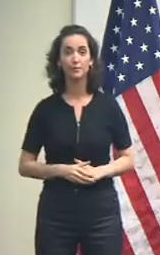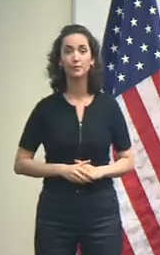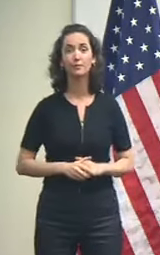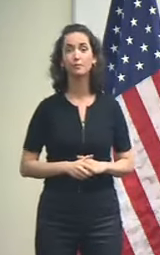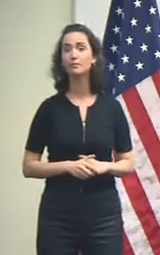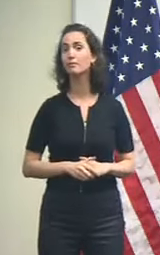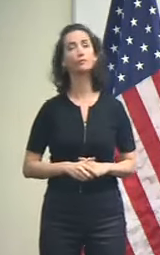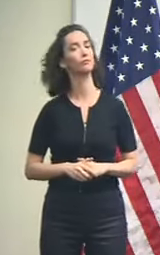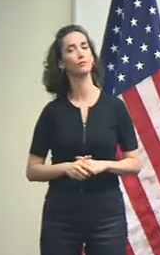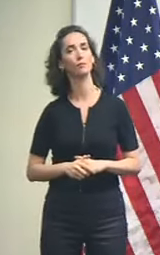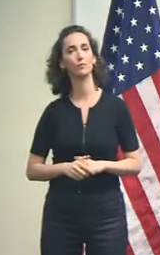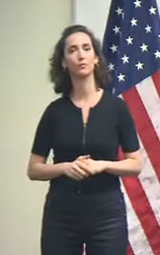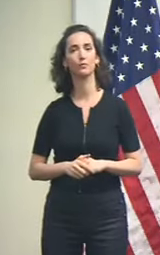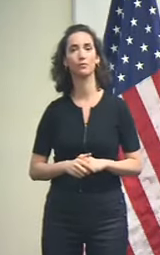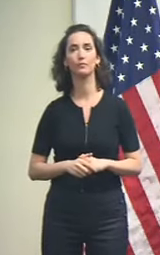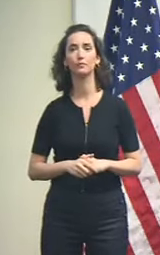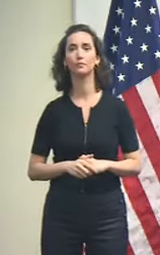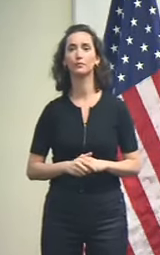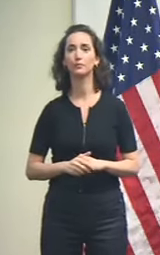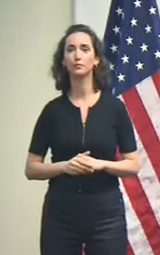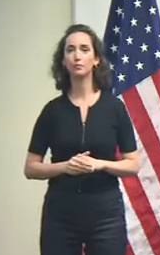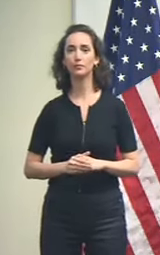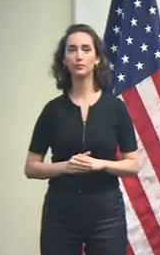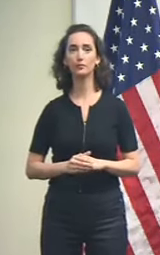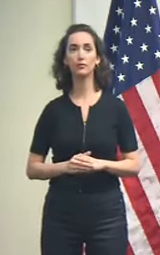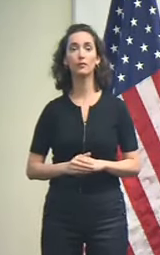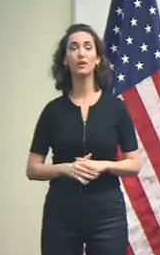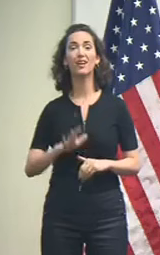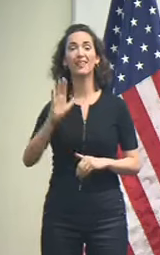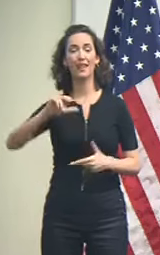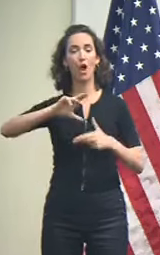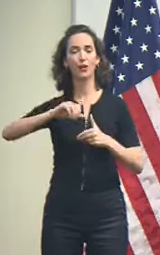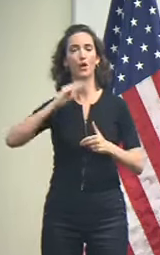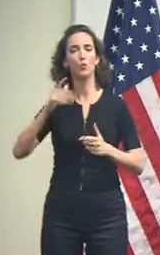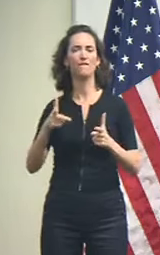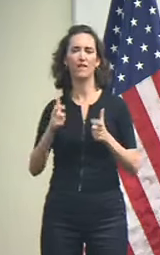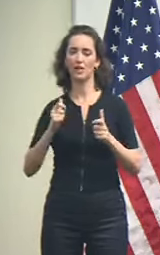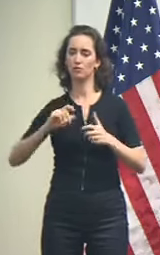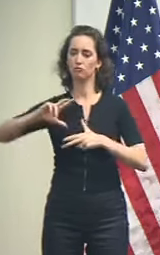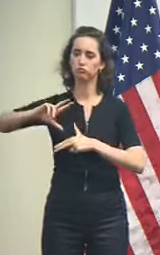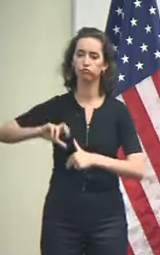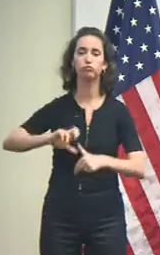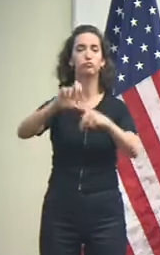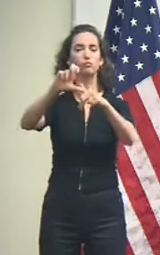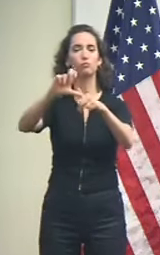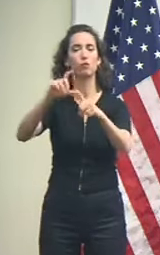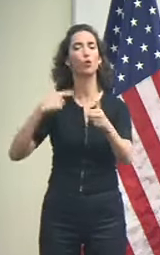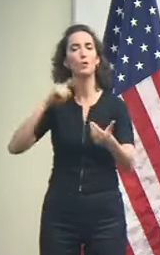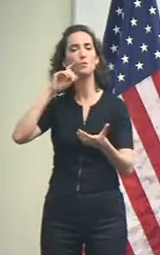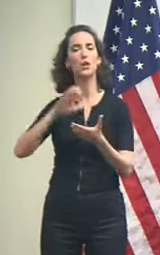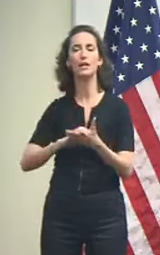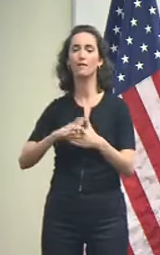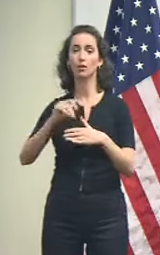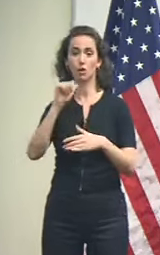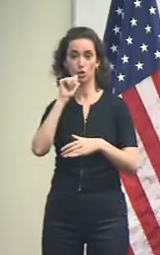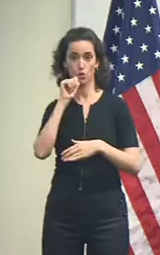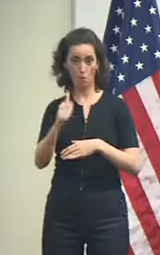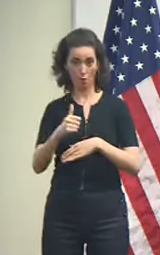Because the hurricane is going to move quickly through the area, we believe that early tomorrow we'll be in a position to start our